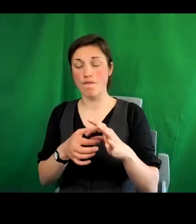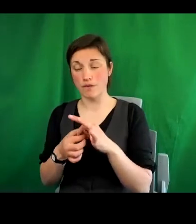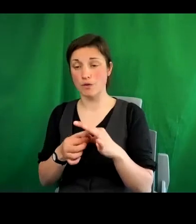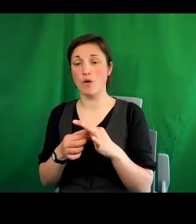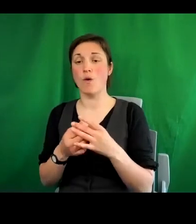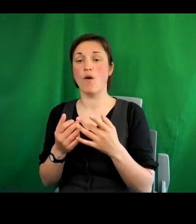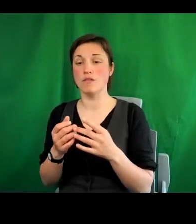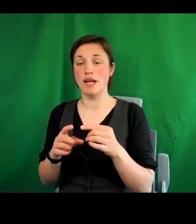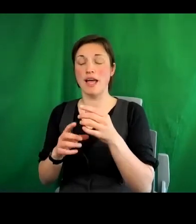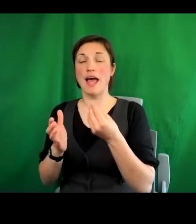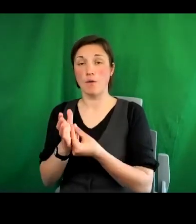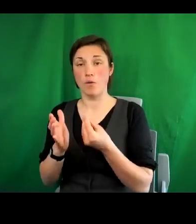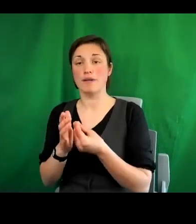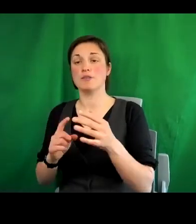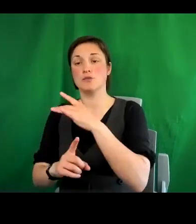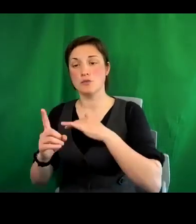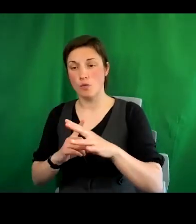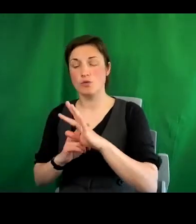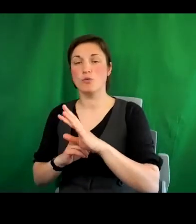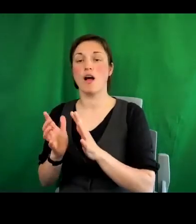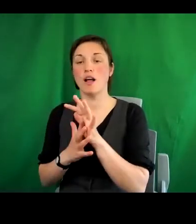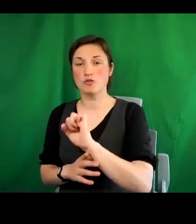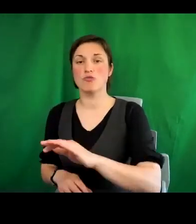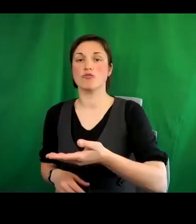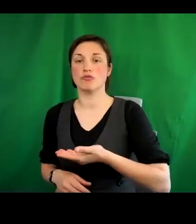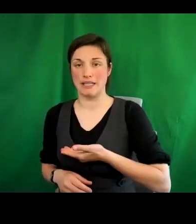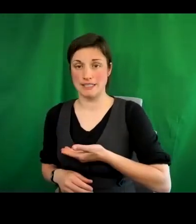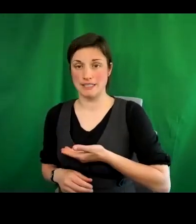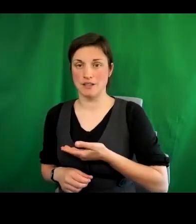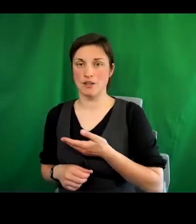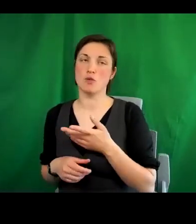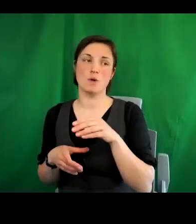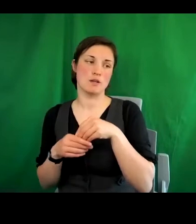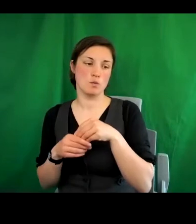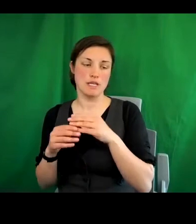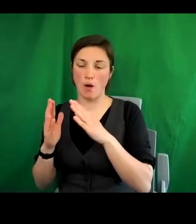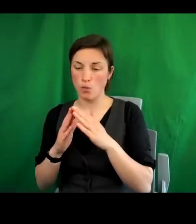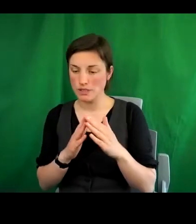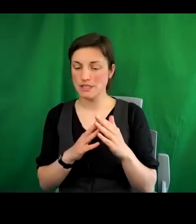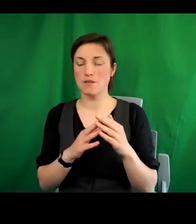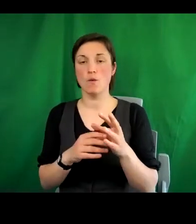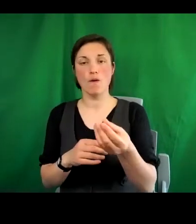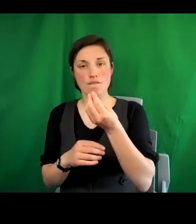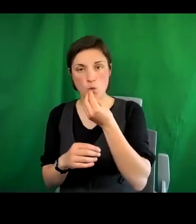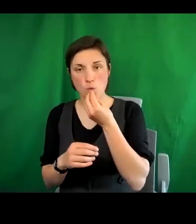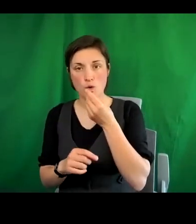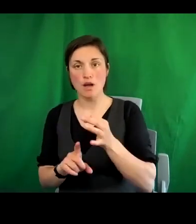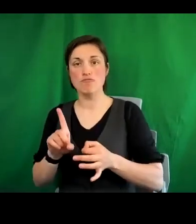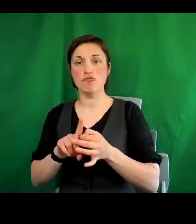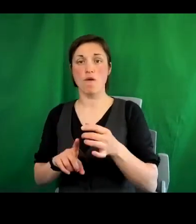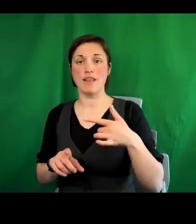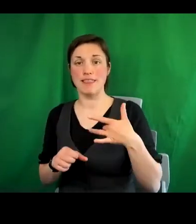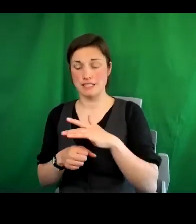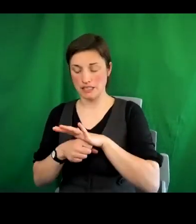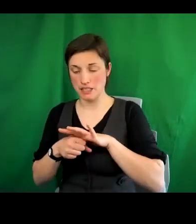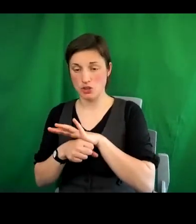that provides the right to an adequate standard of living, including food, housing, the continuous improvement of living conditions, the right